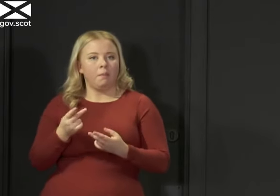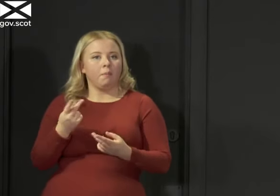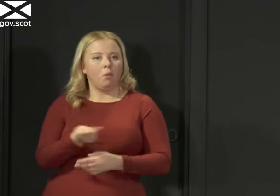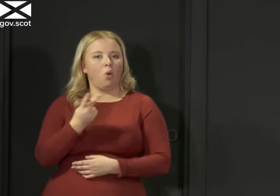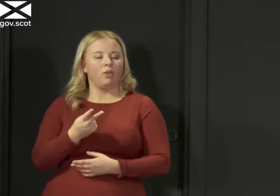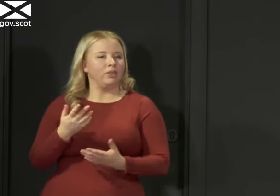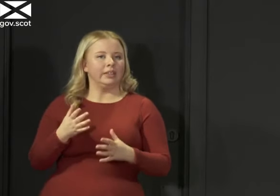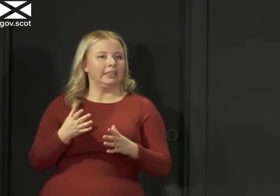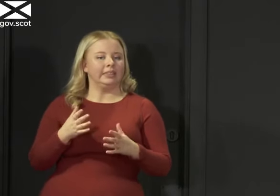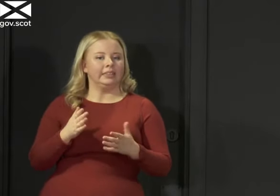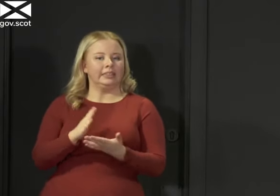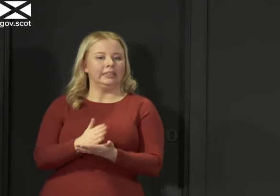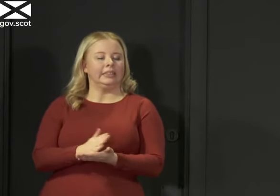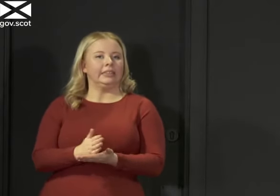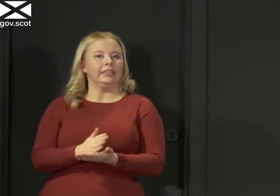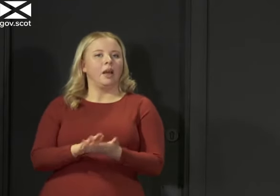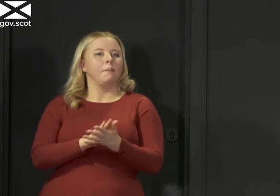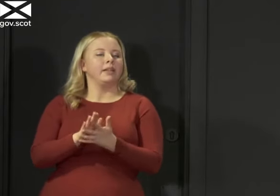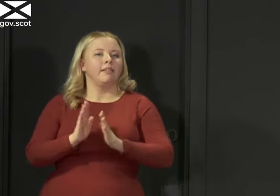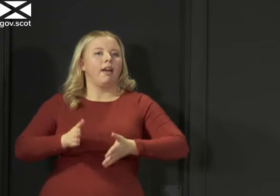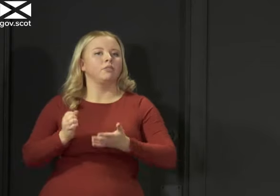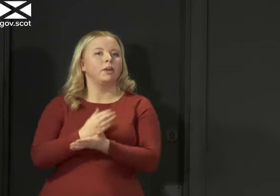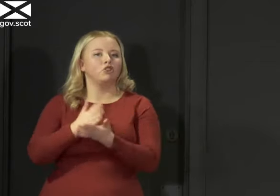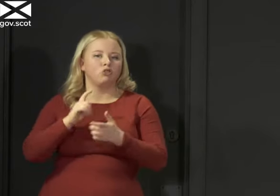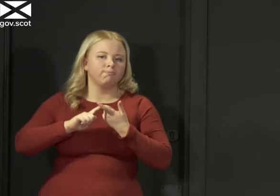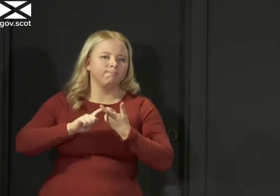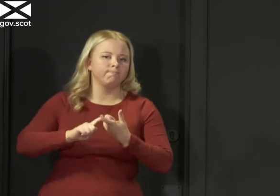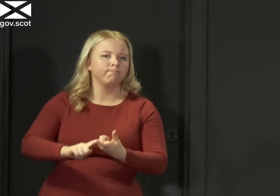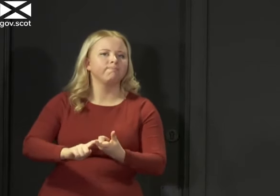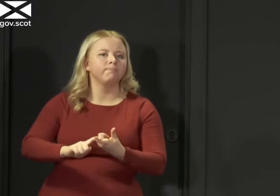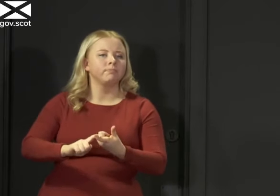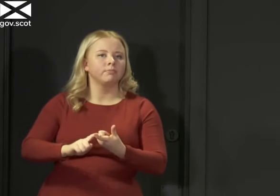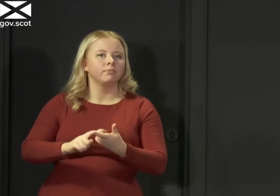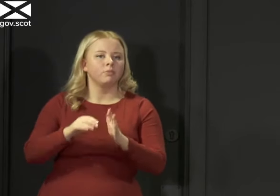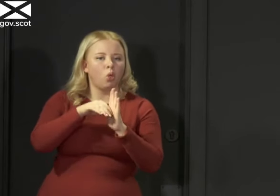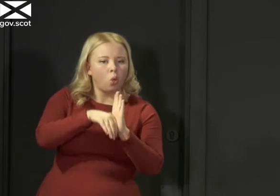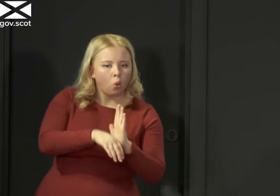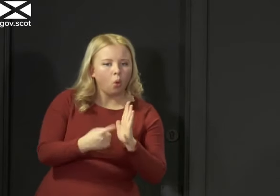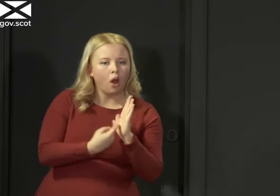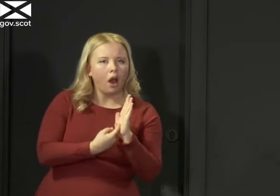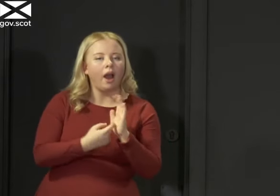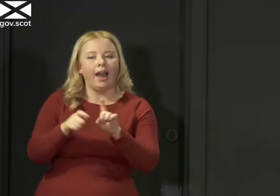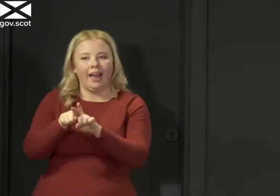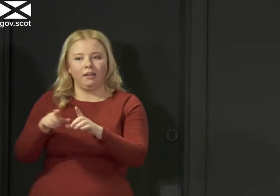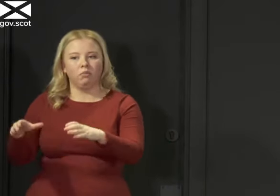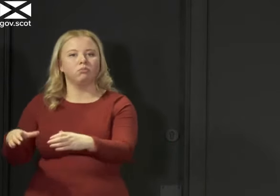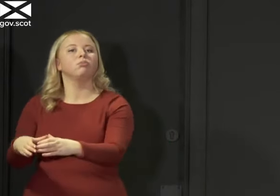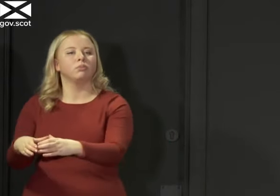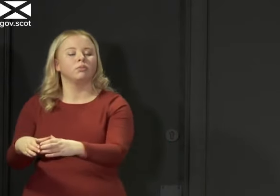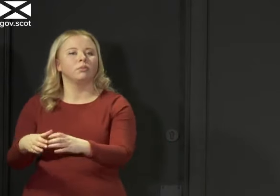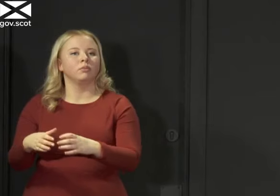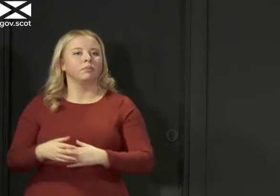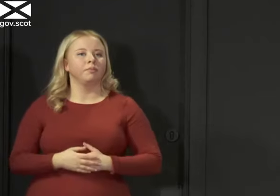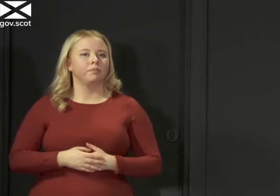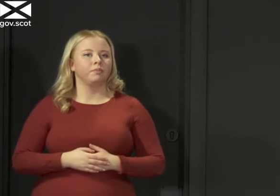that into a more stable and a more secure position before we do anything meaningful in terms of lifting restrictions. And, you know,